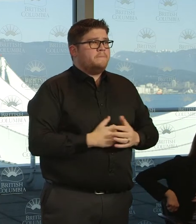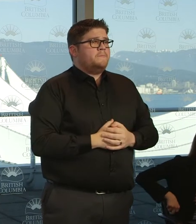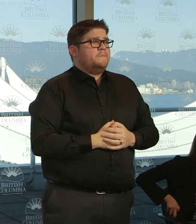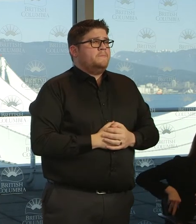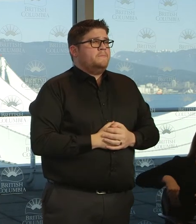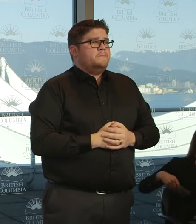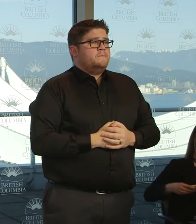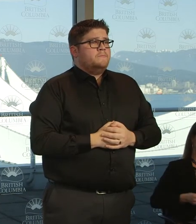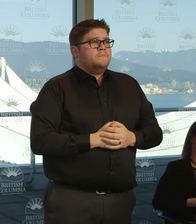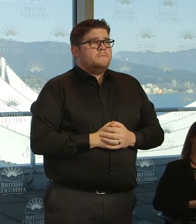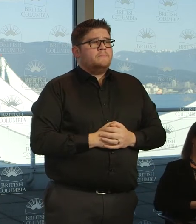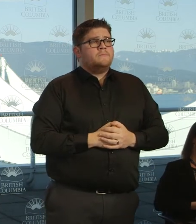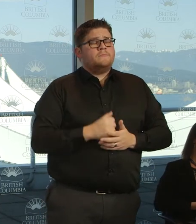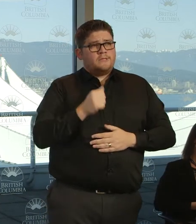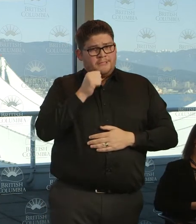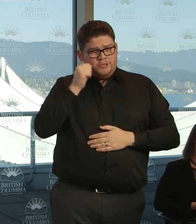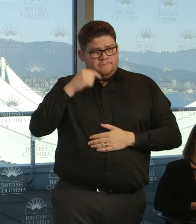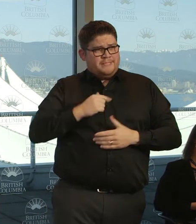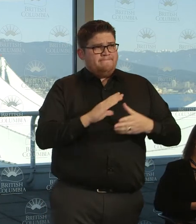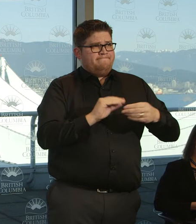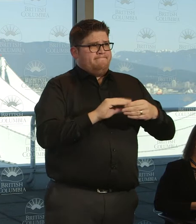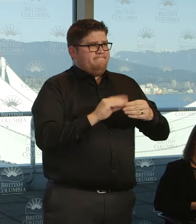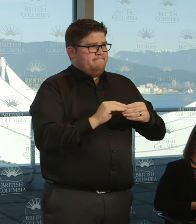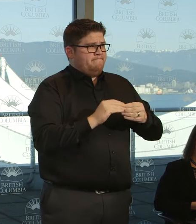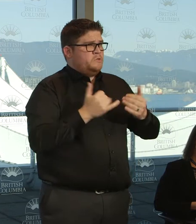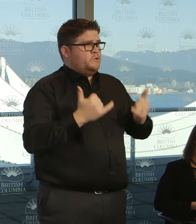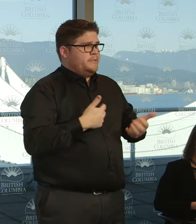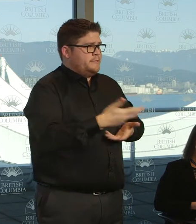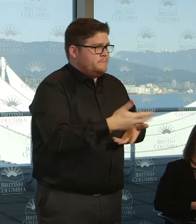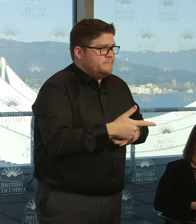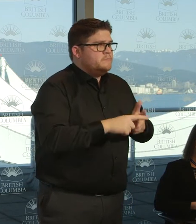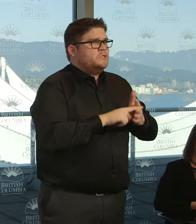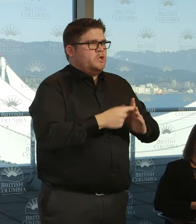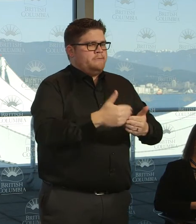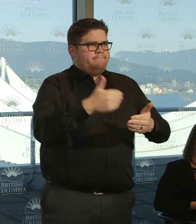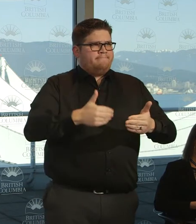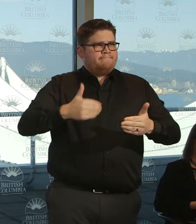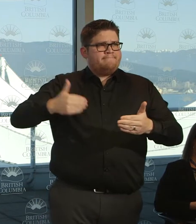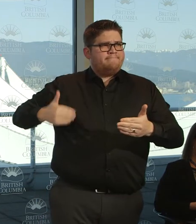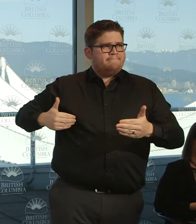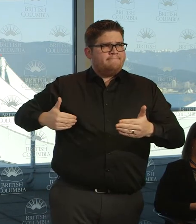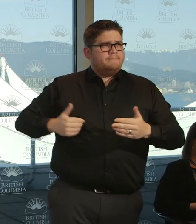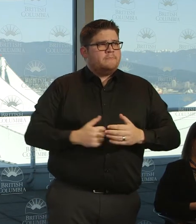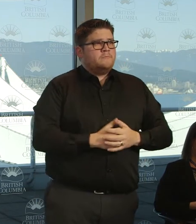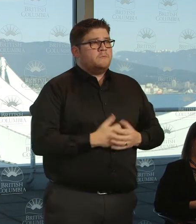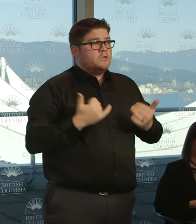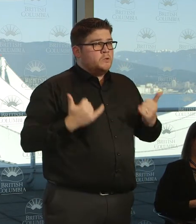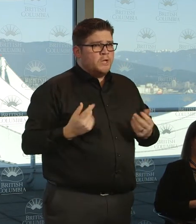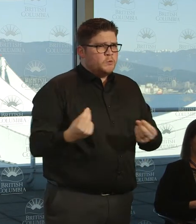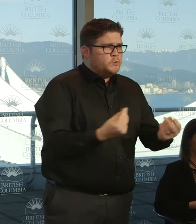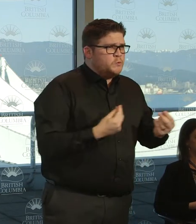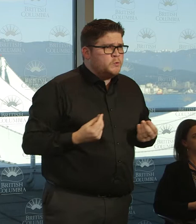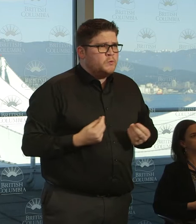today with things that happened 10 days, 14 days ago. And what we do today is going to help us